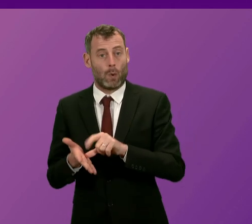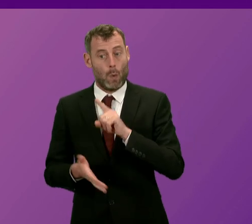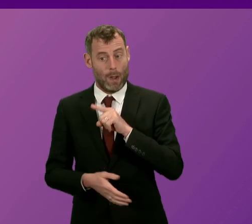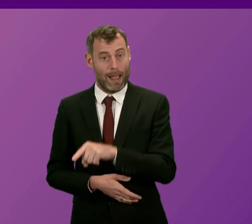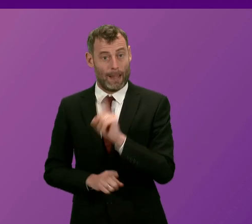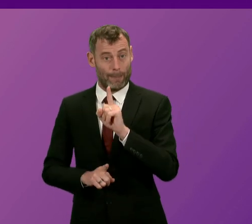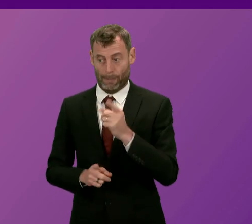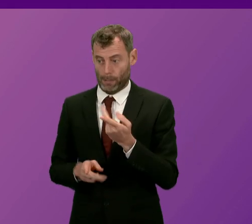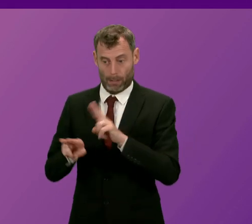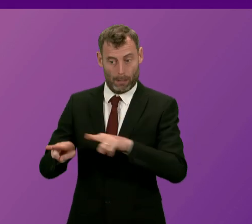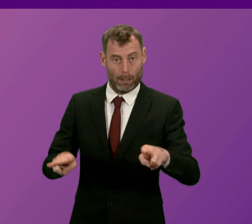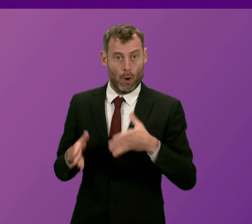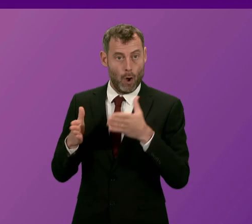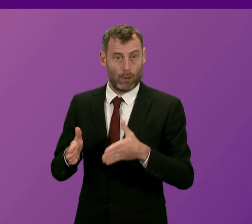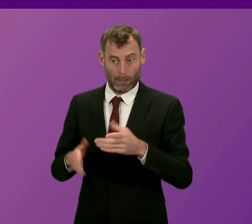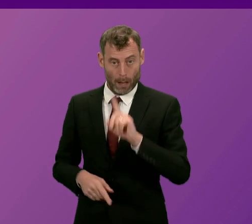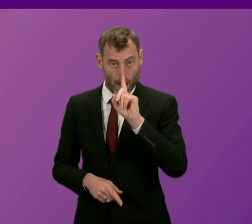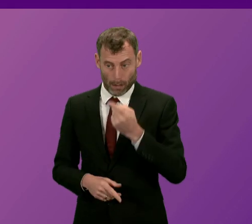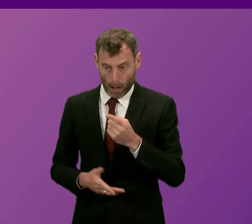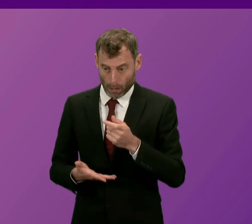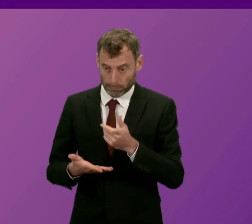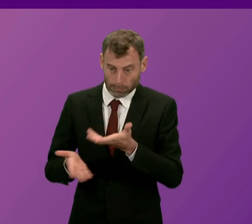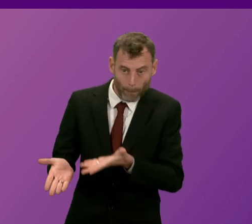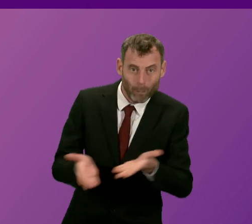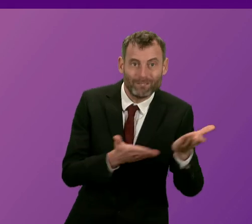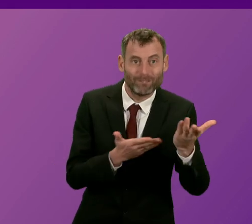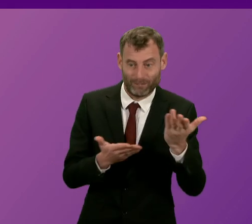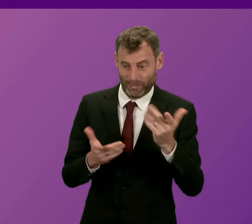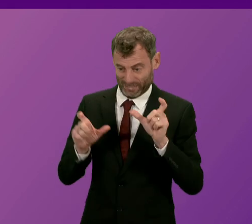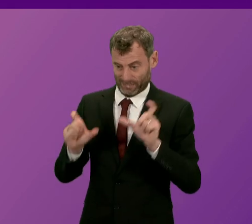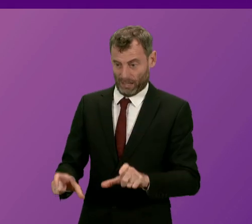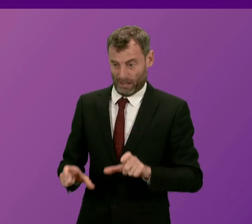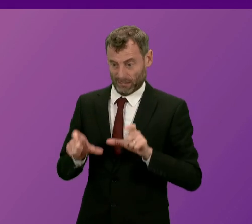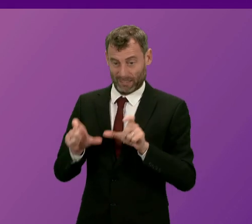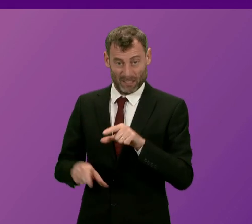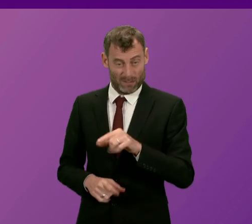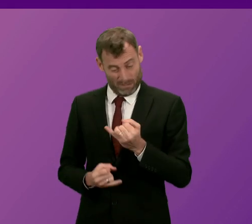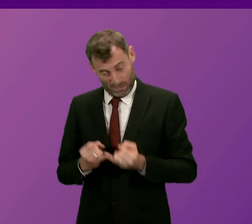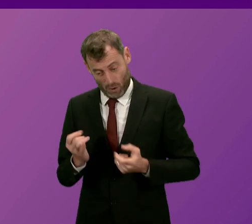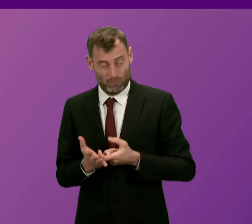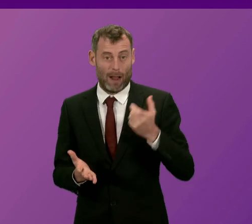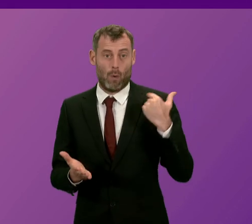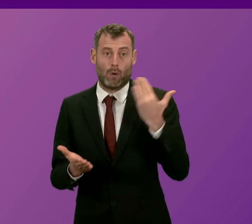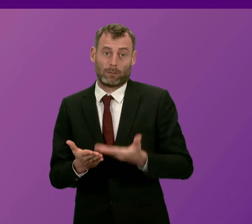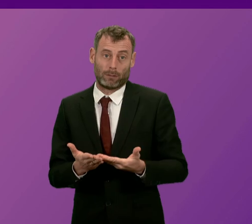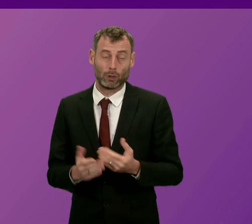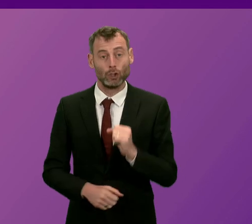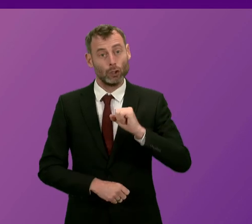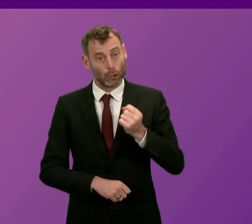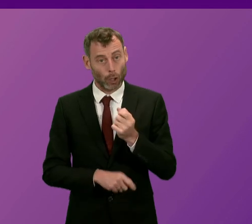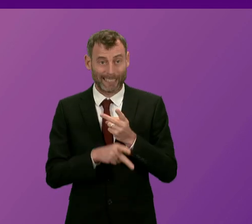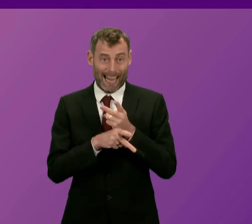hospitals which is the highest on record. First Minister, Scotland's care sector is collapsing today.